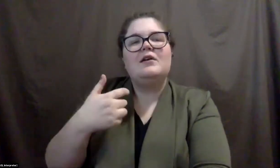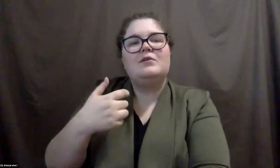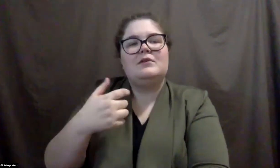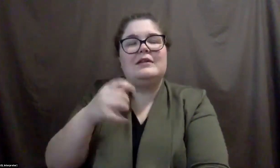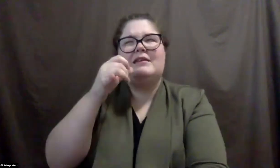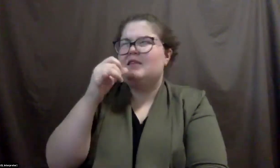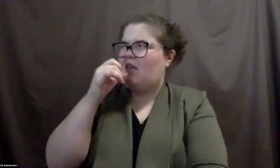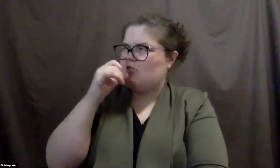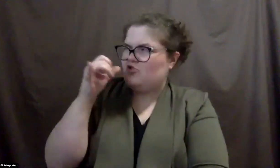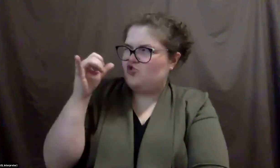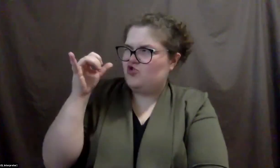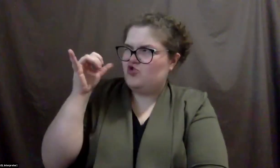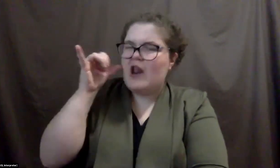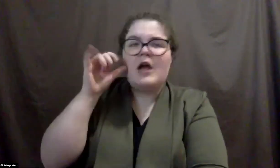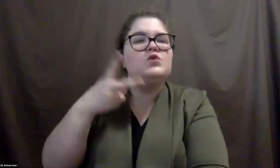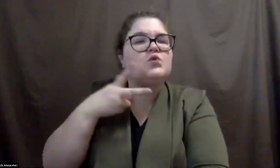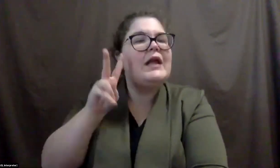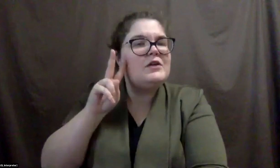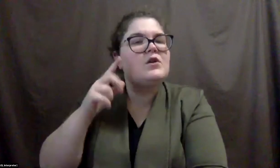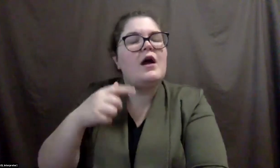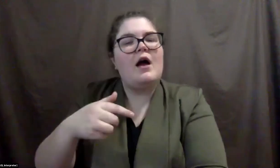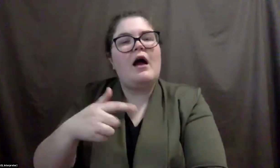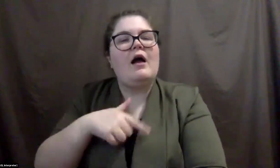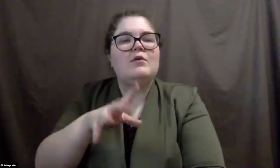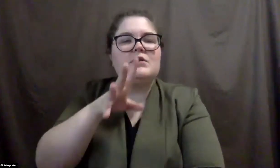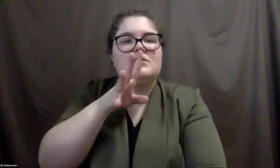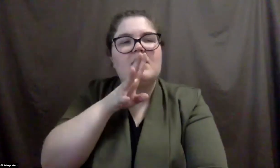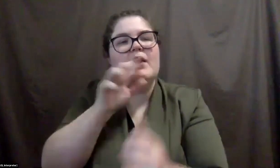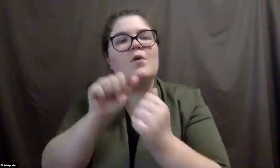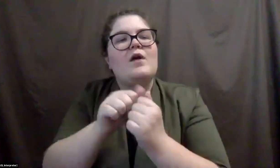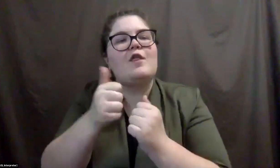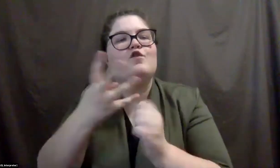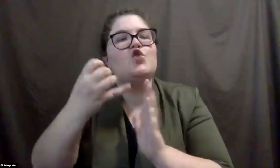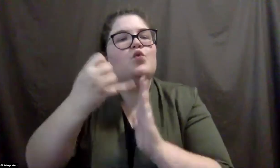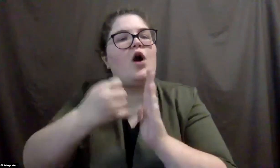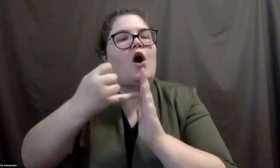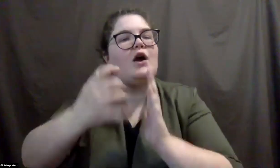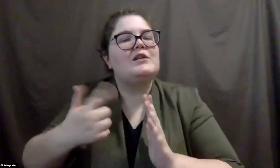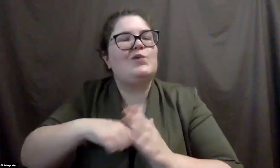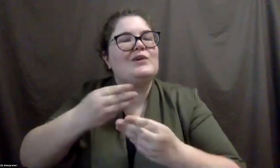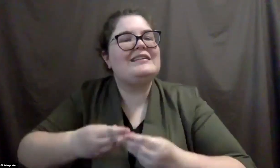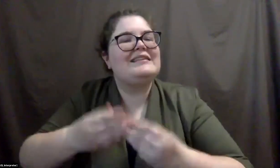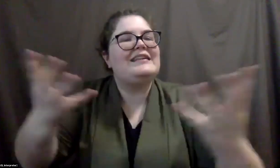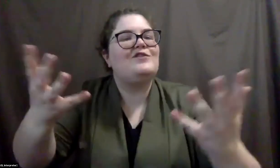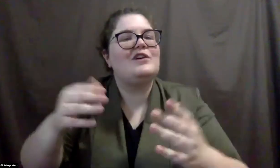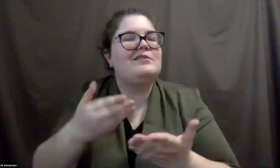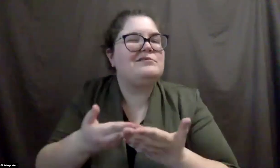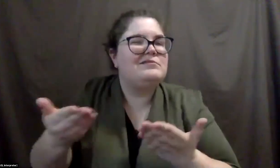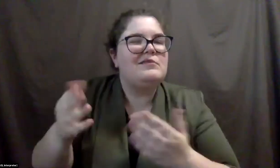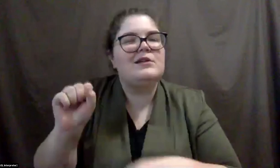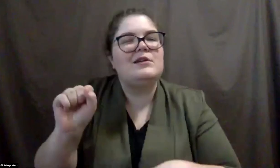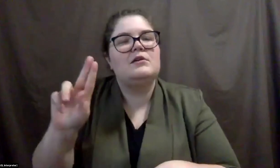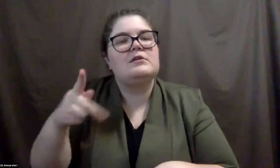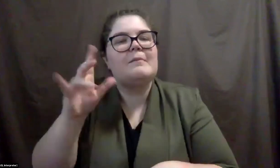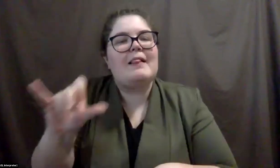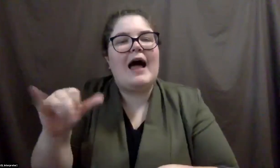yesterday or two days ago, we were out doing a delivery and I was just asking them, um, you know, what